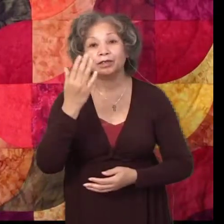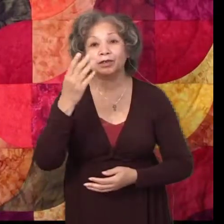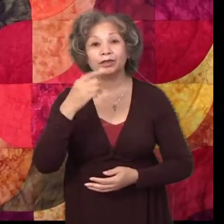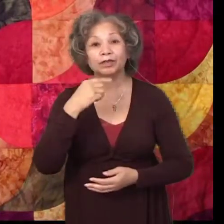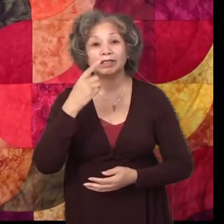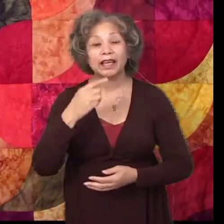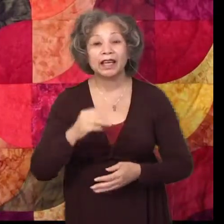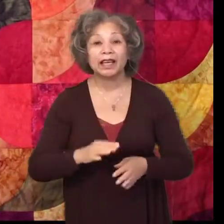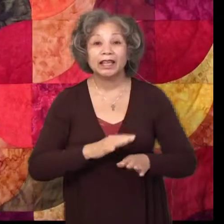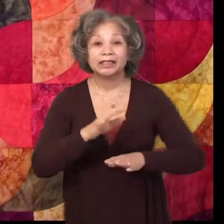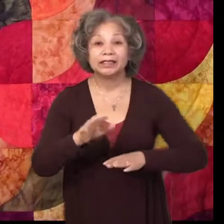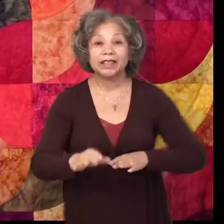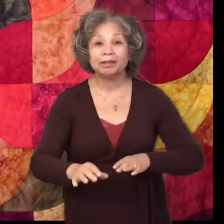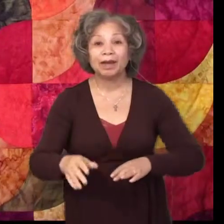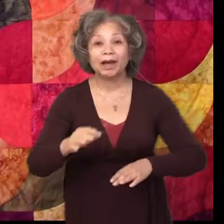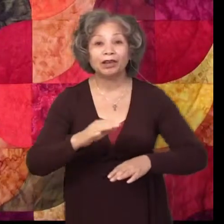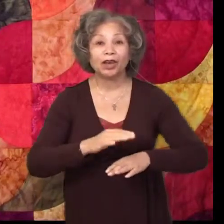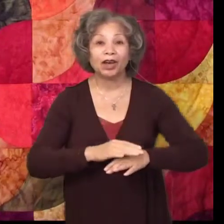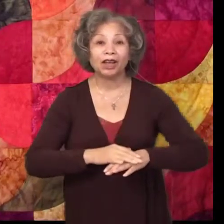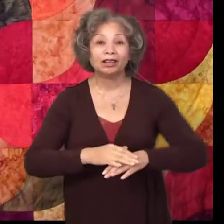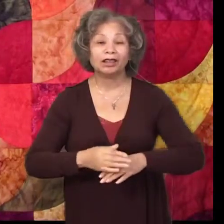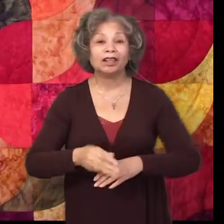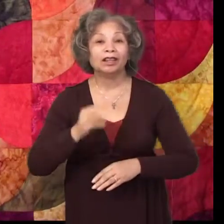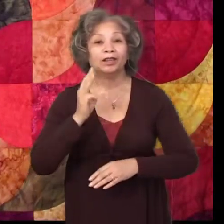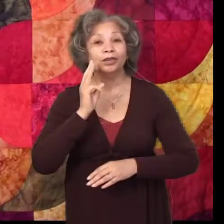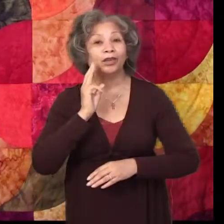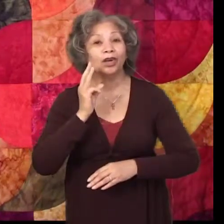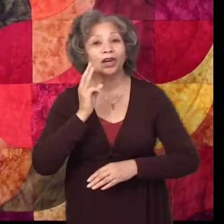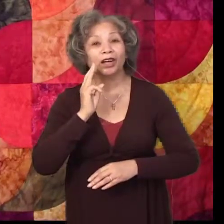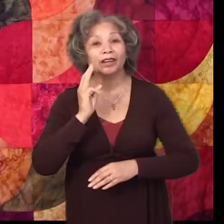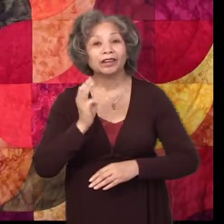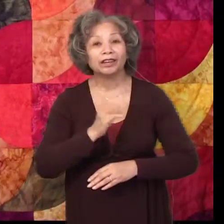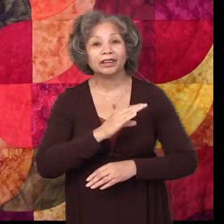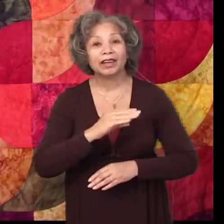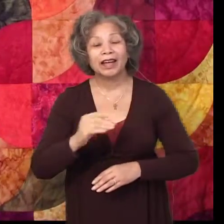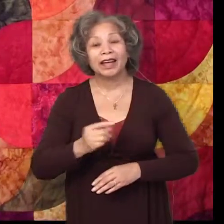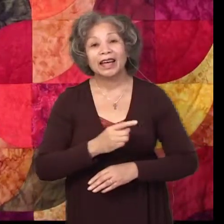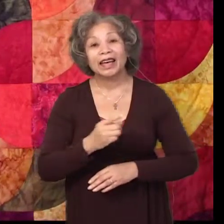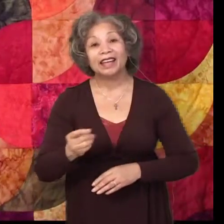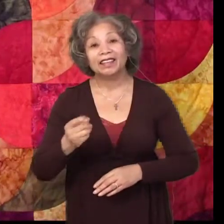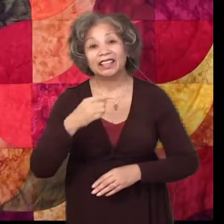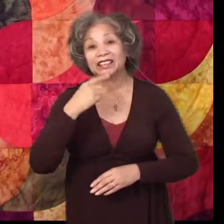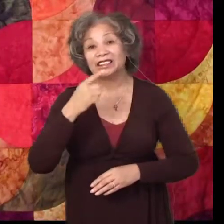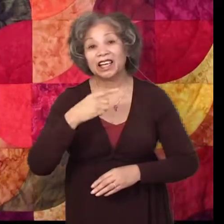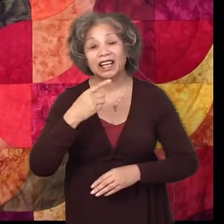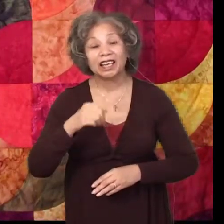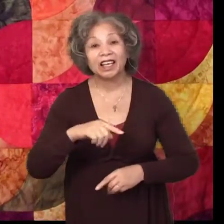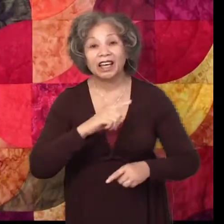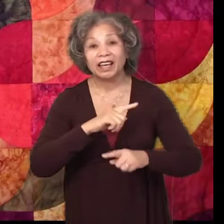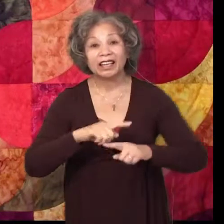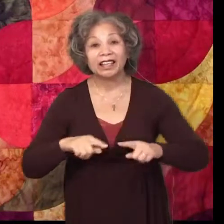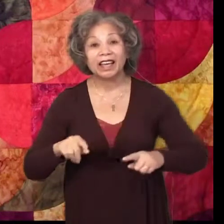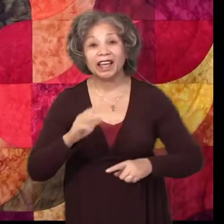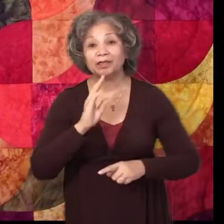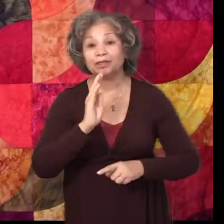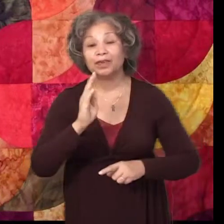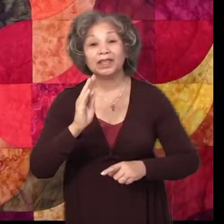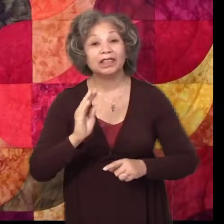you say step out on the water, and they say it can't be